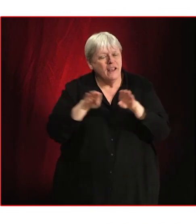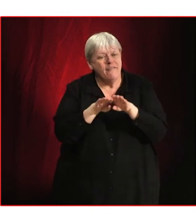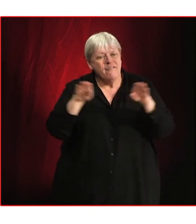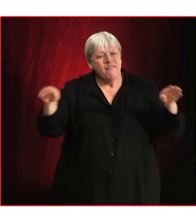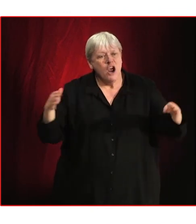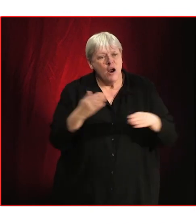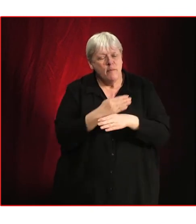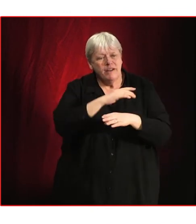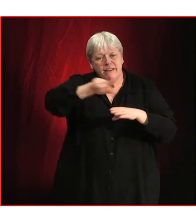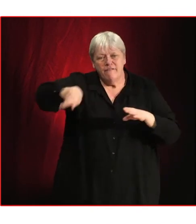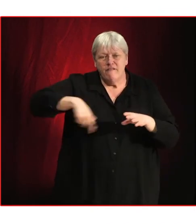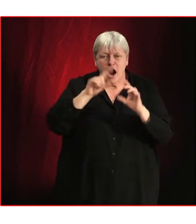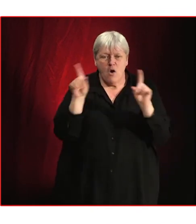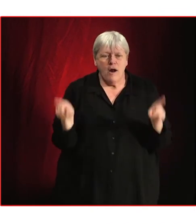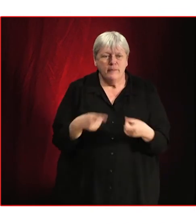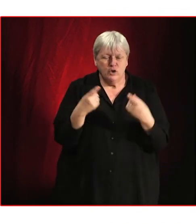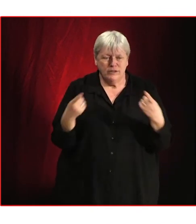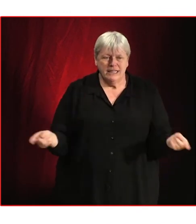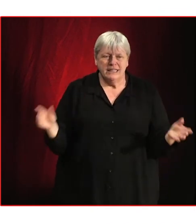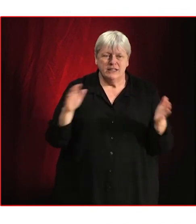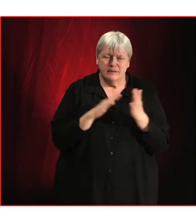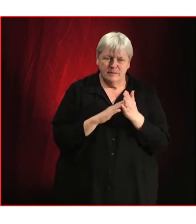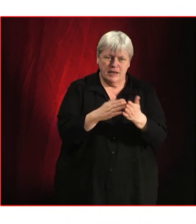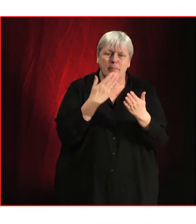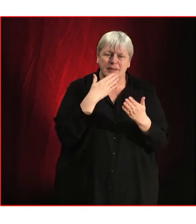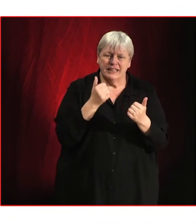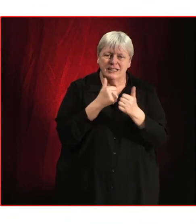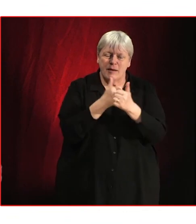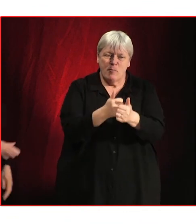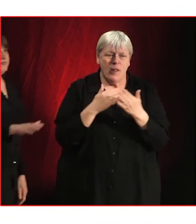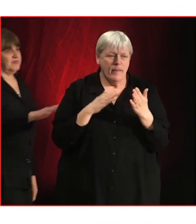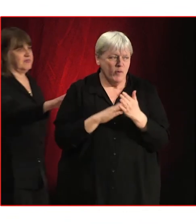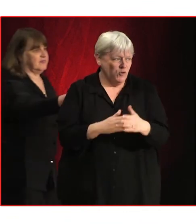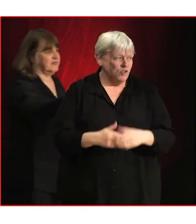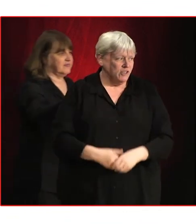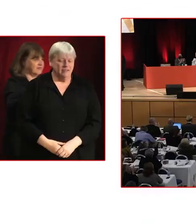musicians and creators. Congress, I move. Please support this motion.